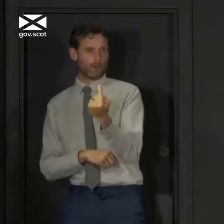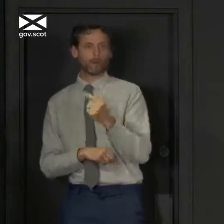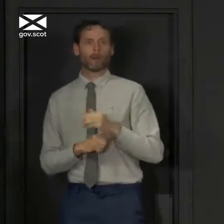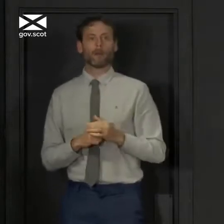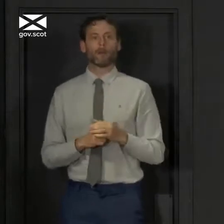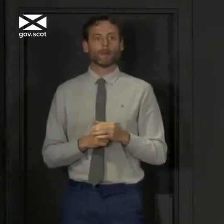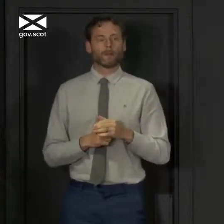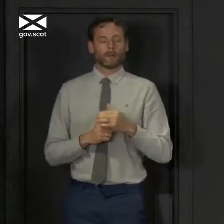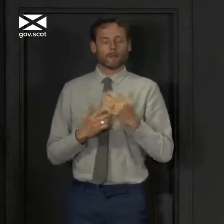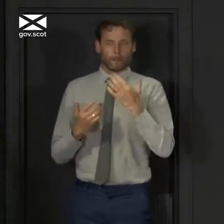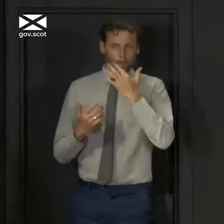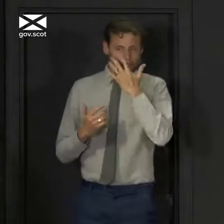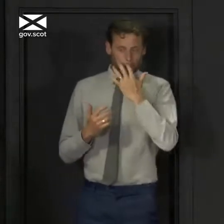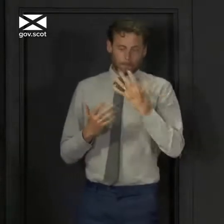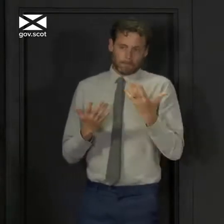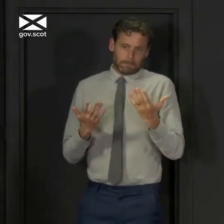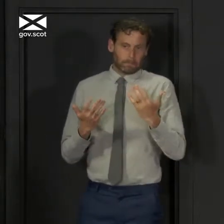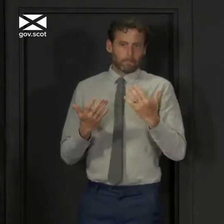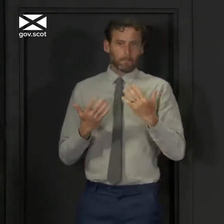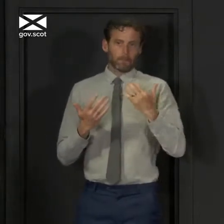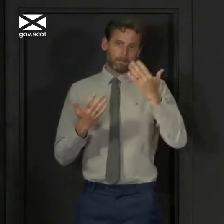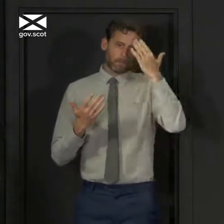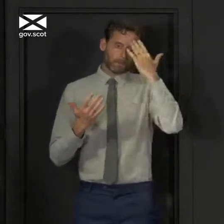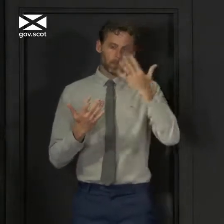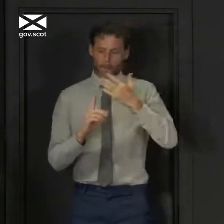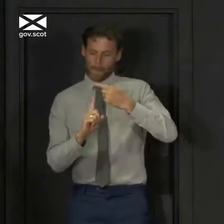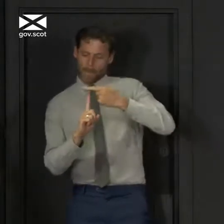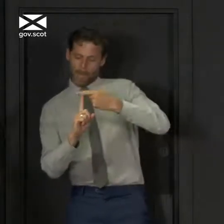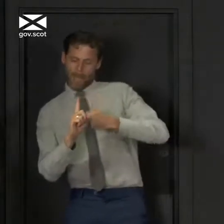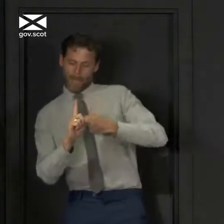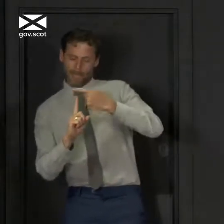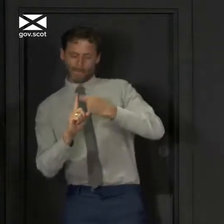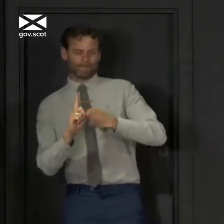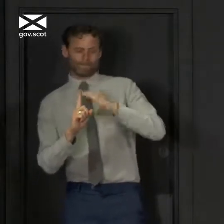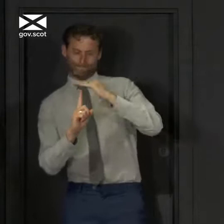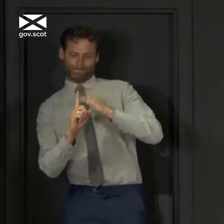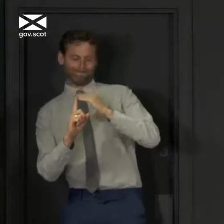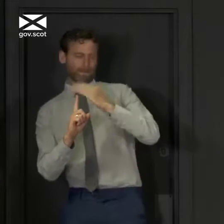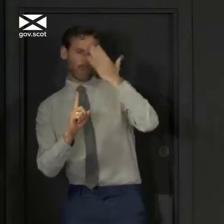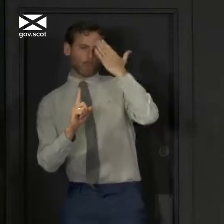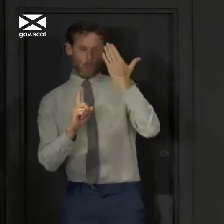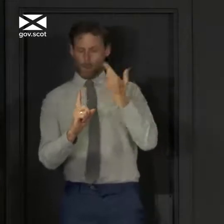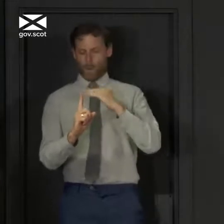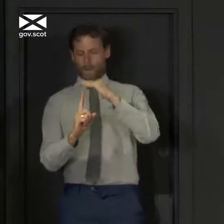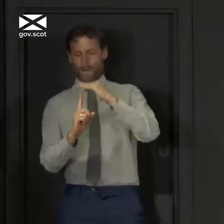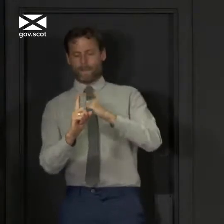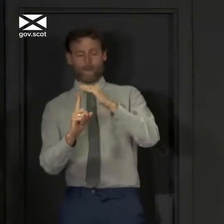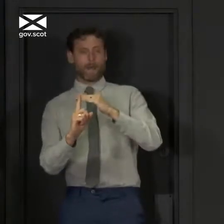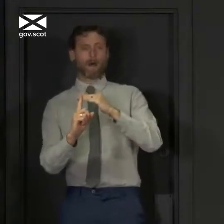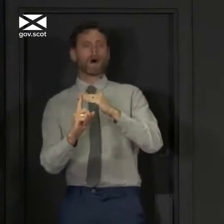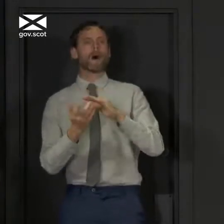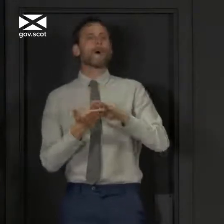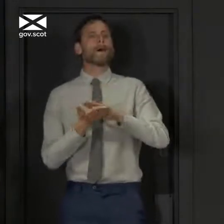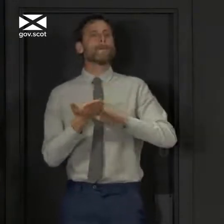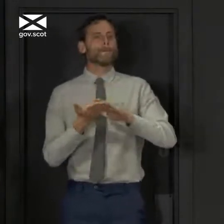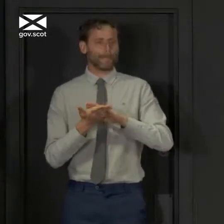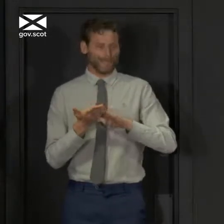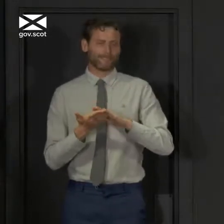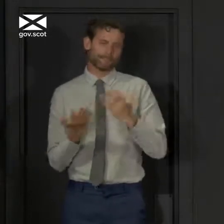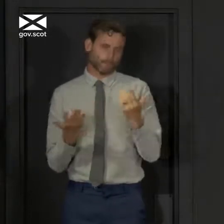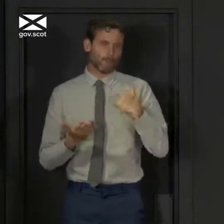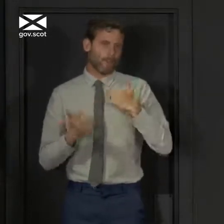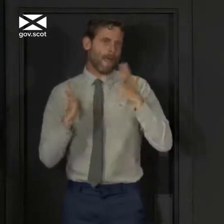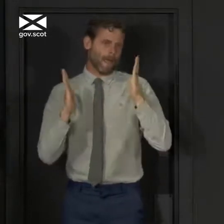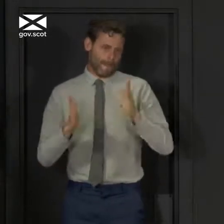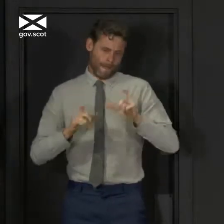We can't be certain how far below 1 it is and that confirms and underlines that we must continue to exercise